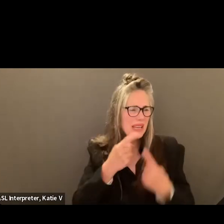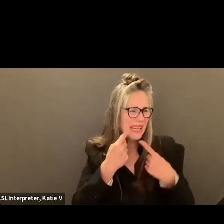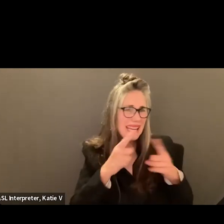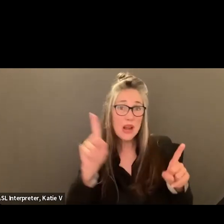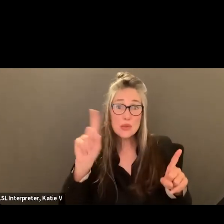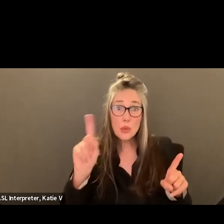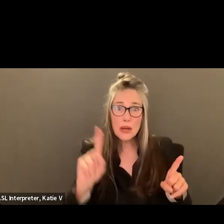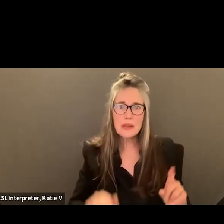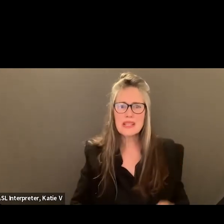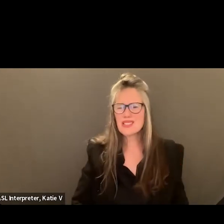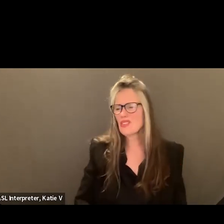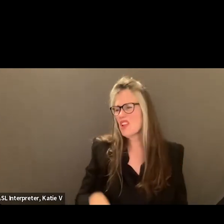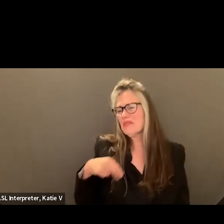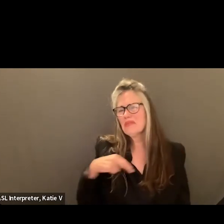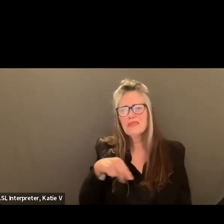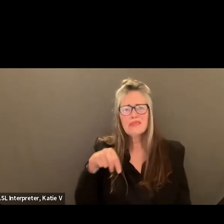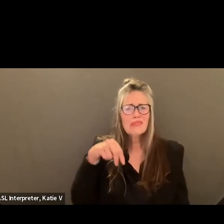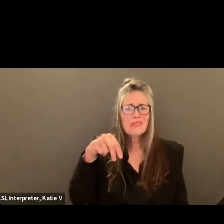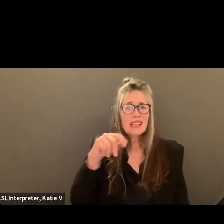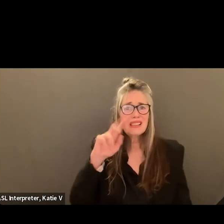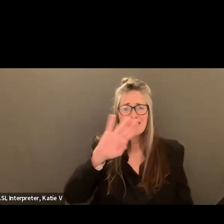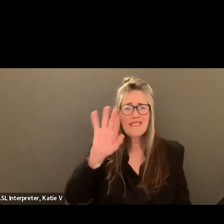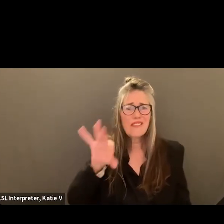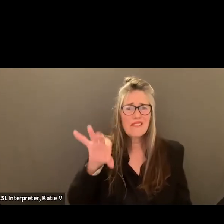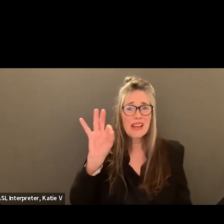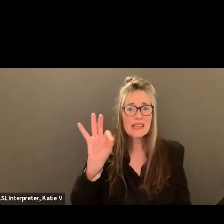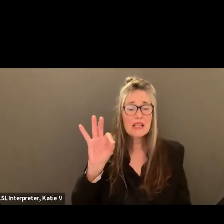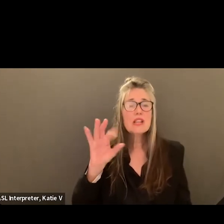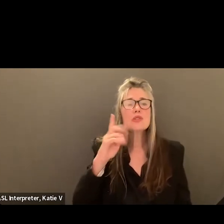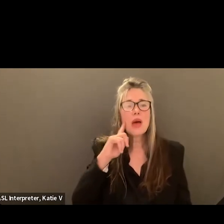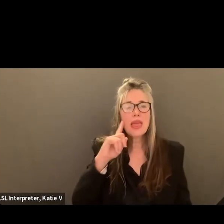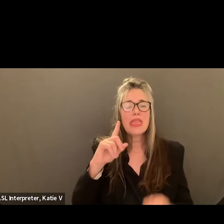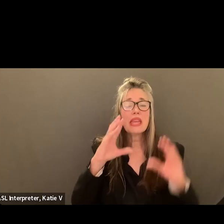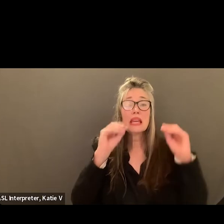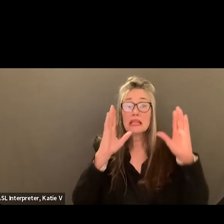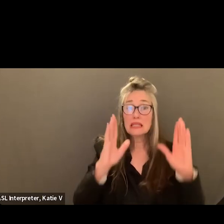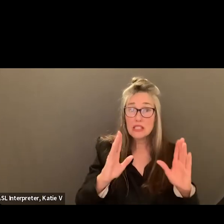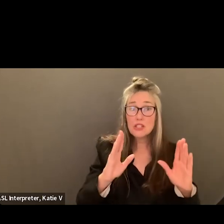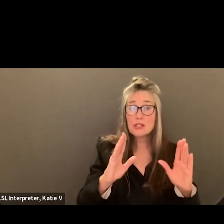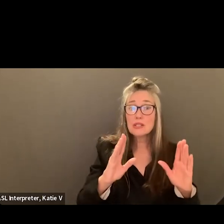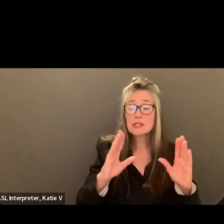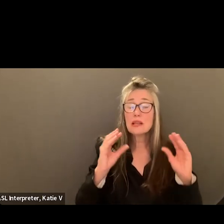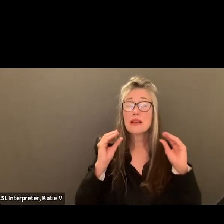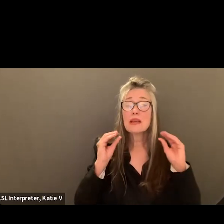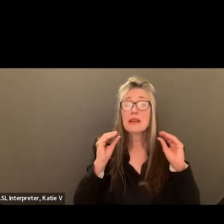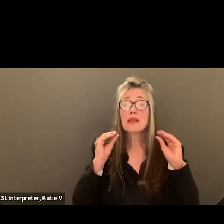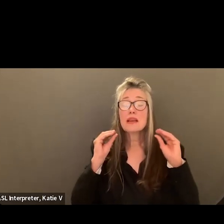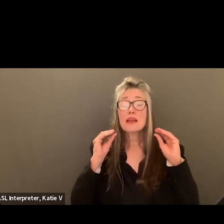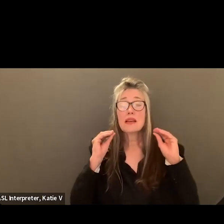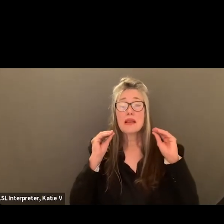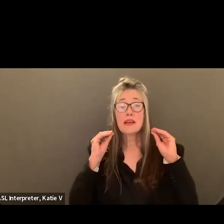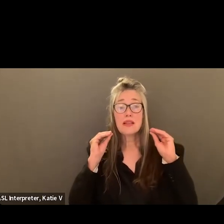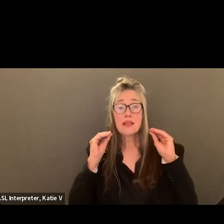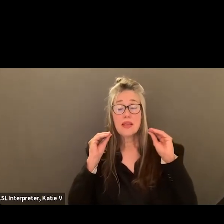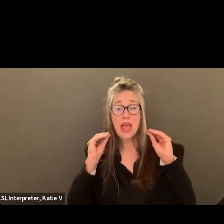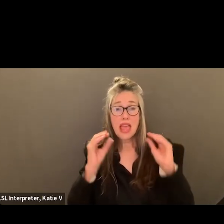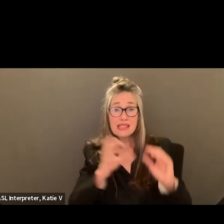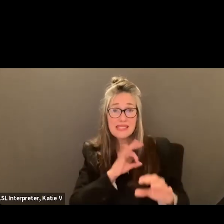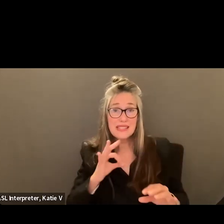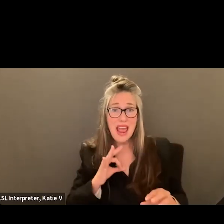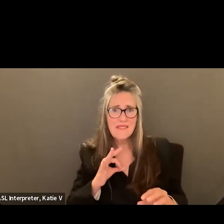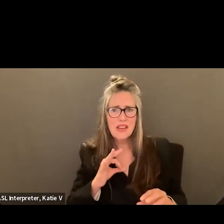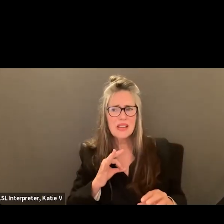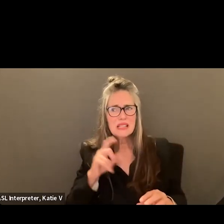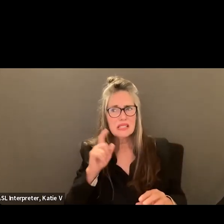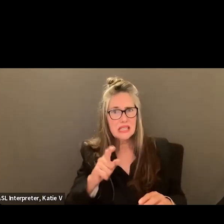part of it is equipping teachers, faculty and staff to, you know, like recognize the students having mental health symptoms